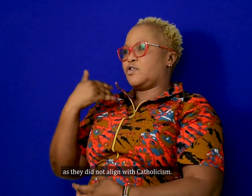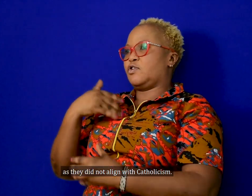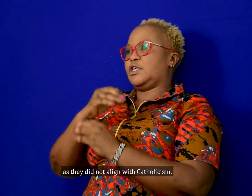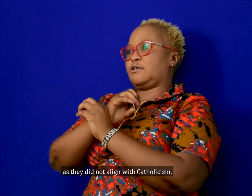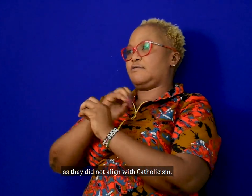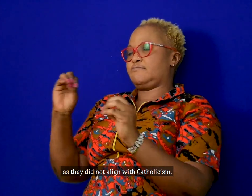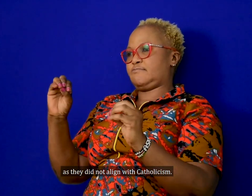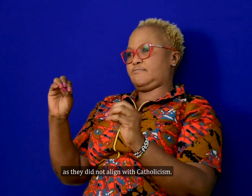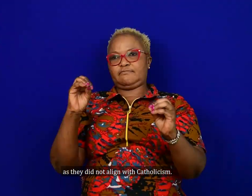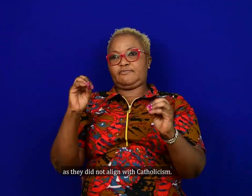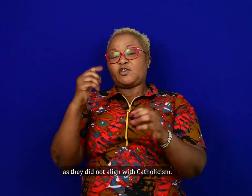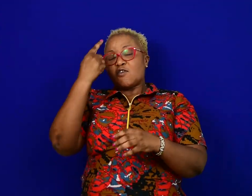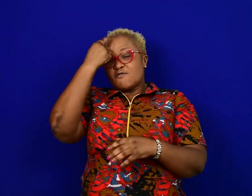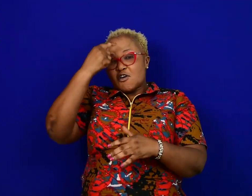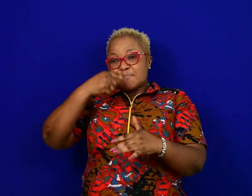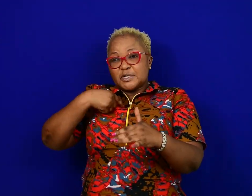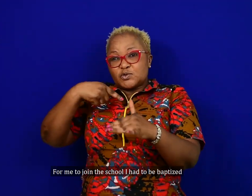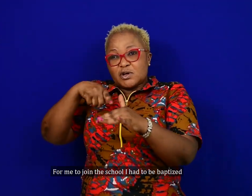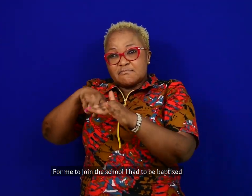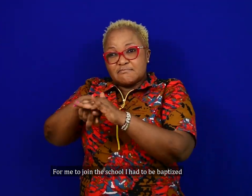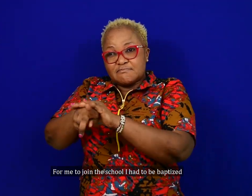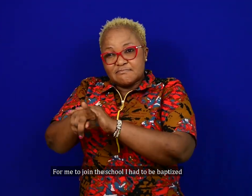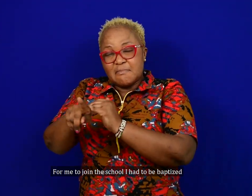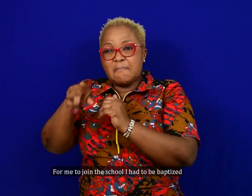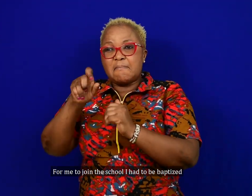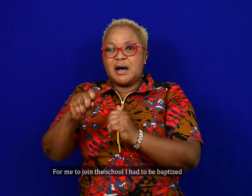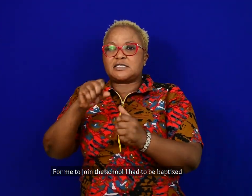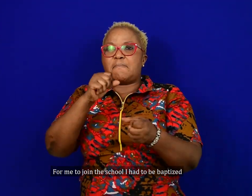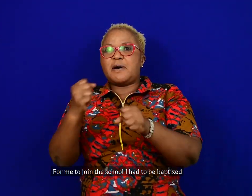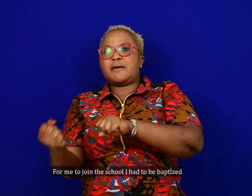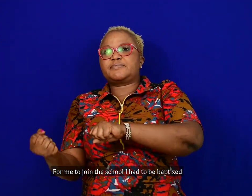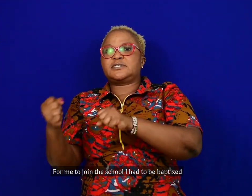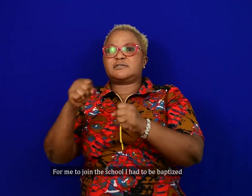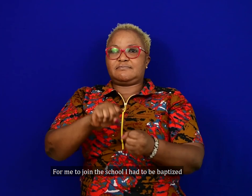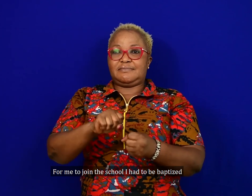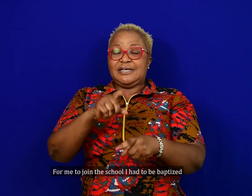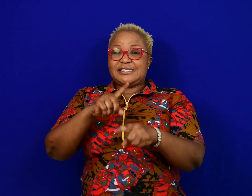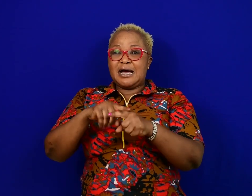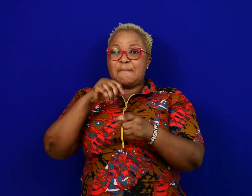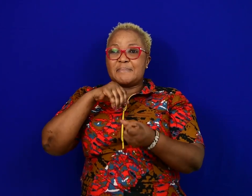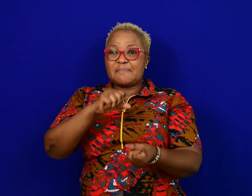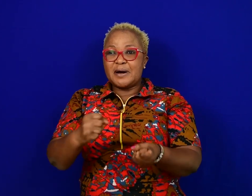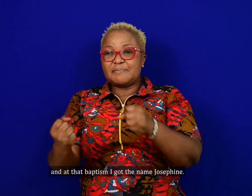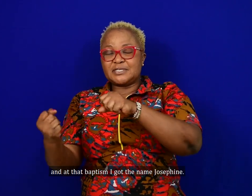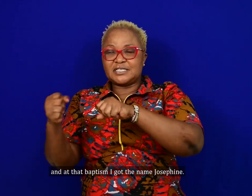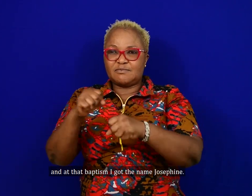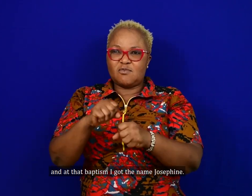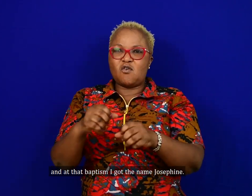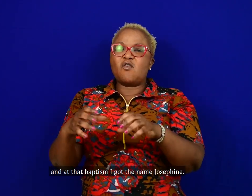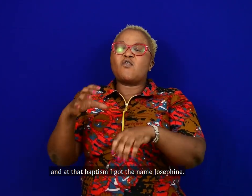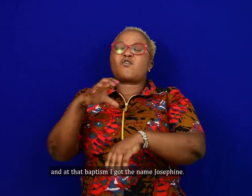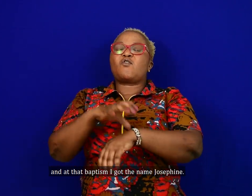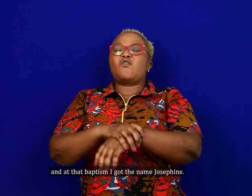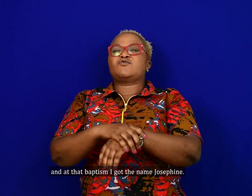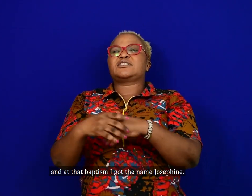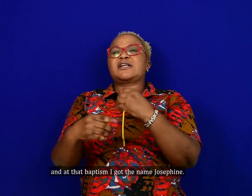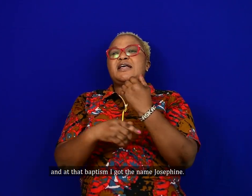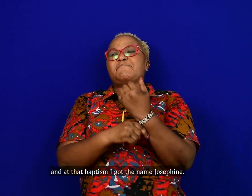Catholicism. So for me to join the school, I had to be baptized. And at that baptism, I got the name